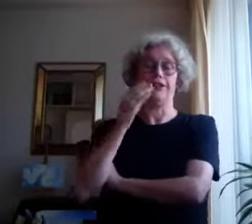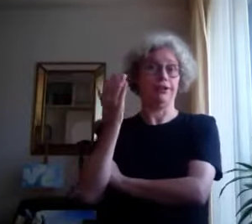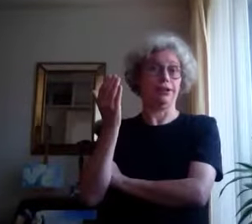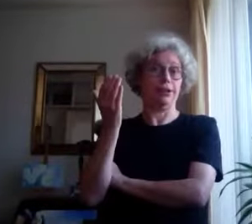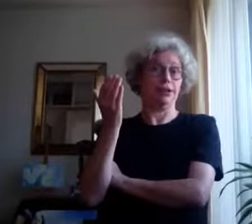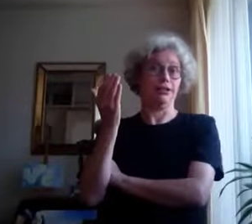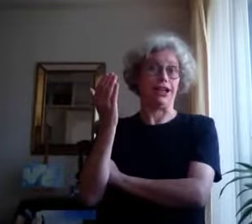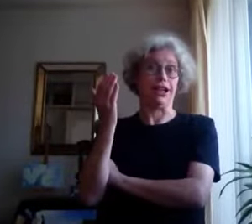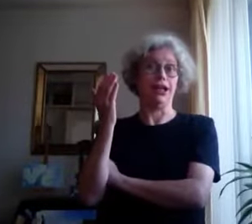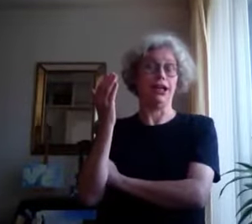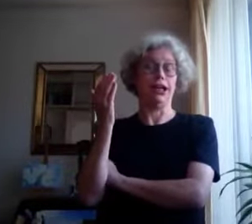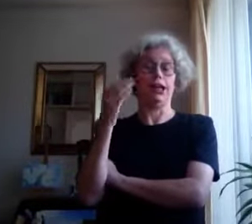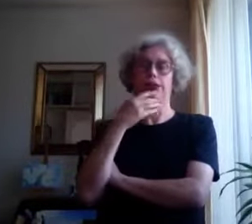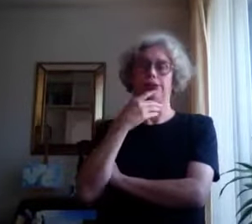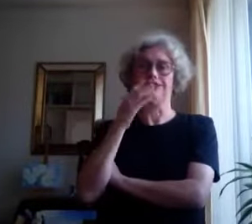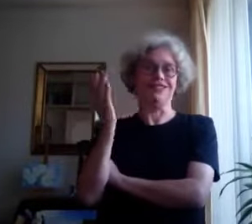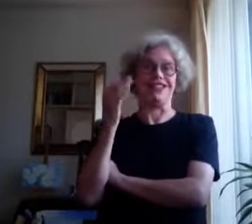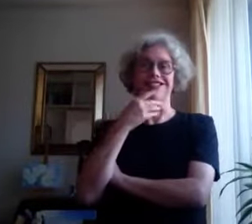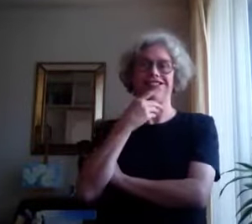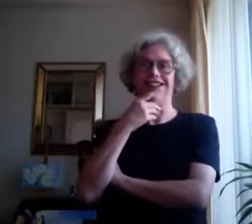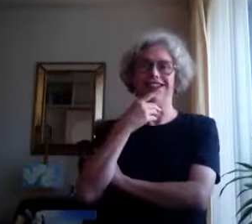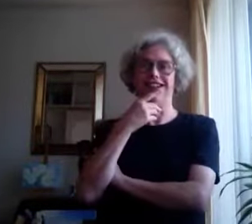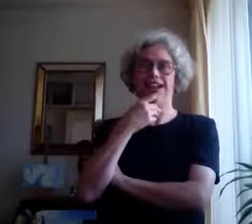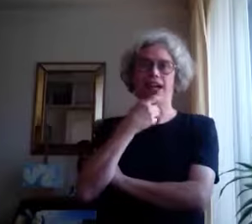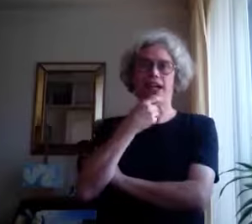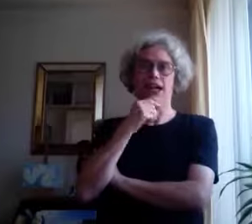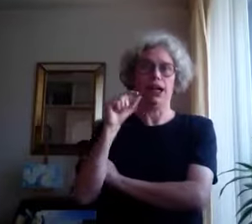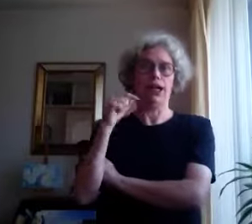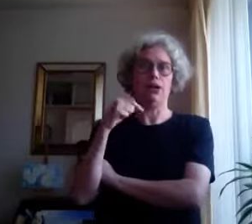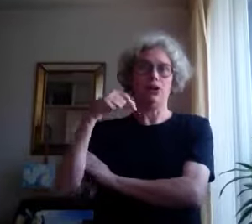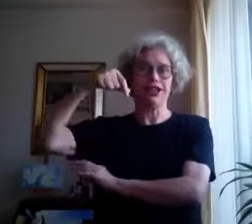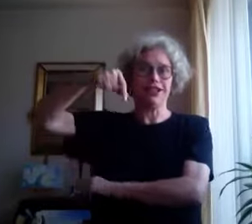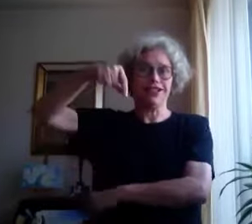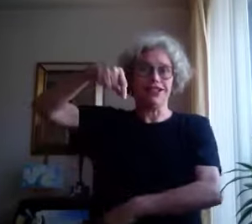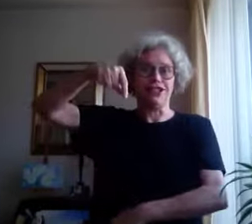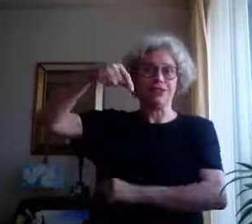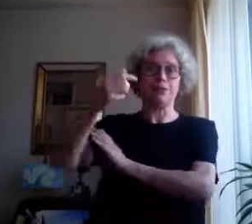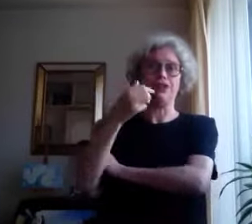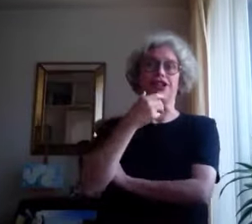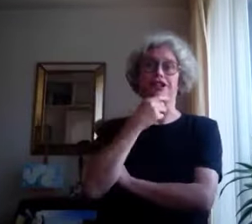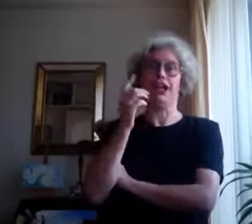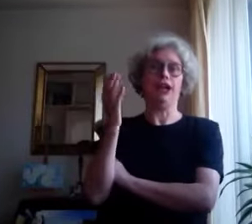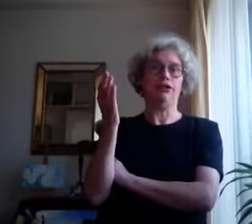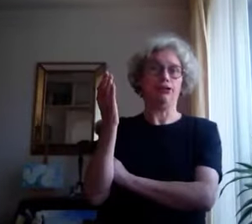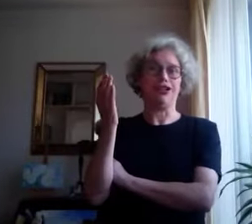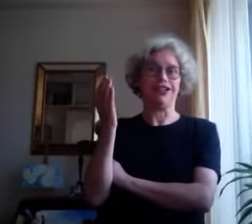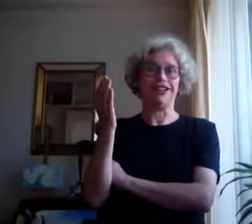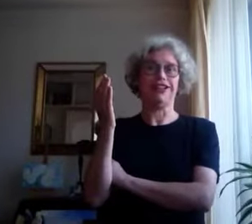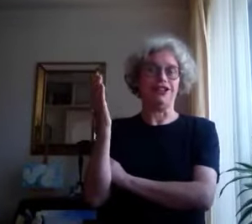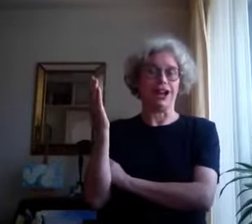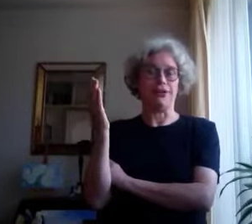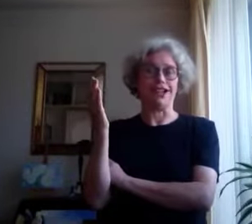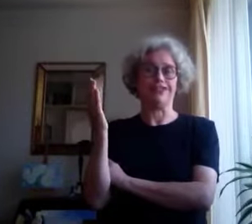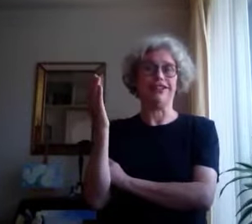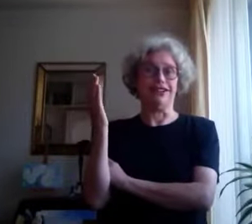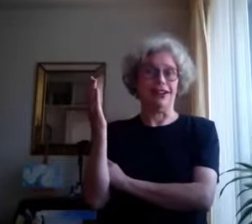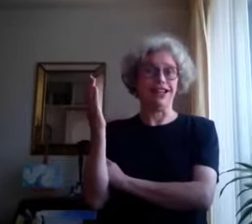okay, that's it. Look in the description for the direct link